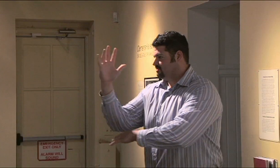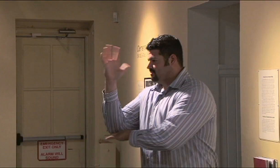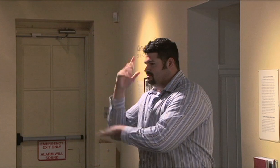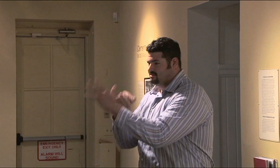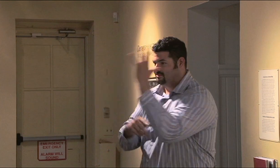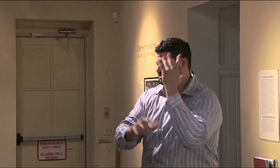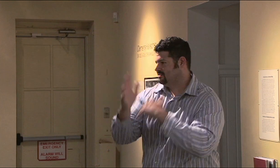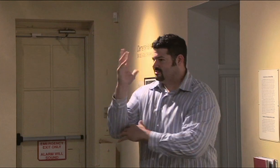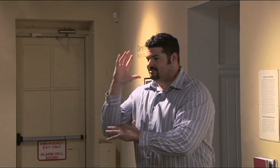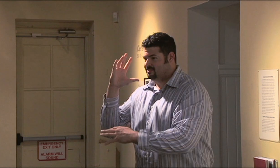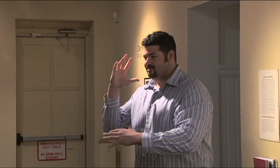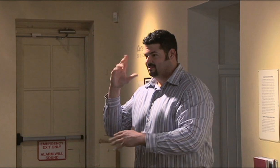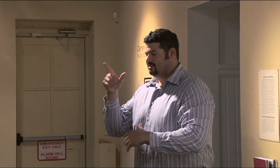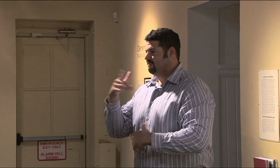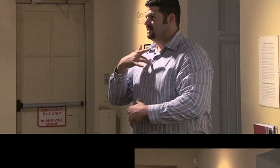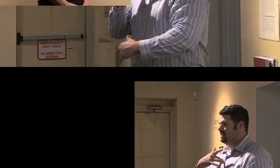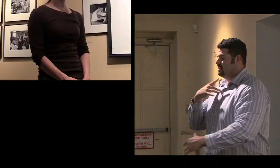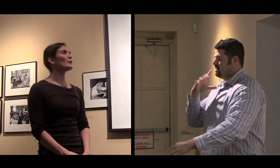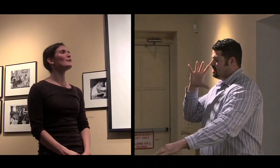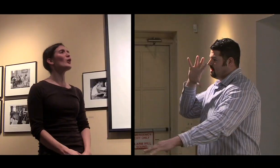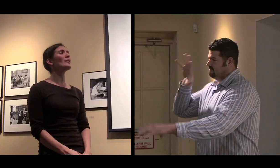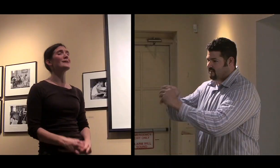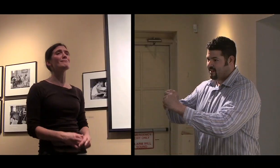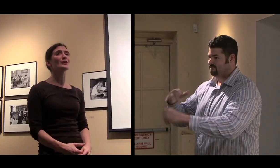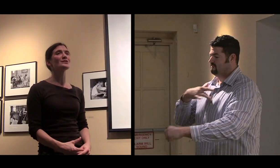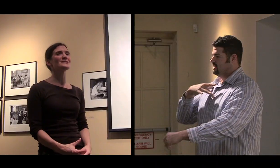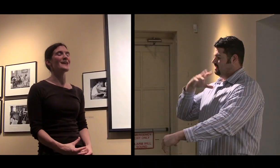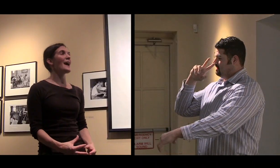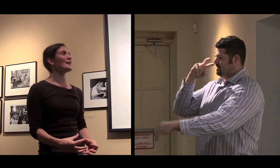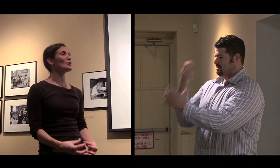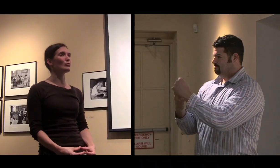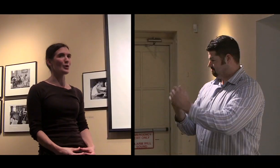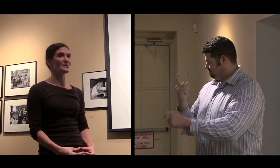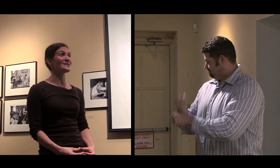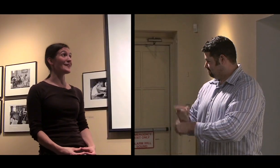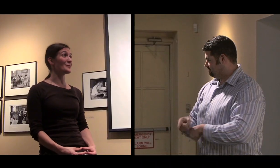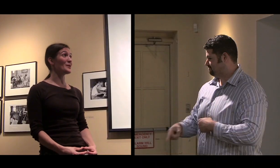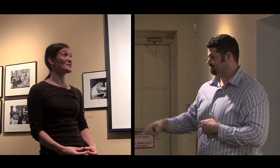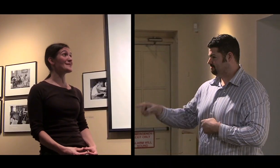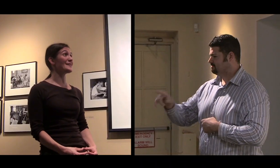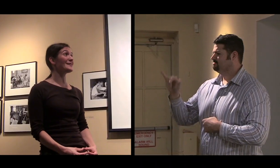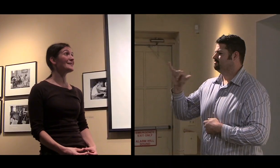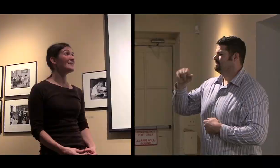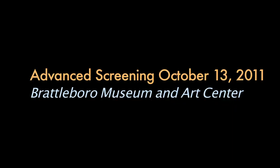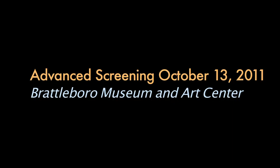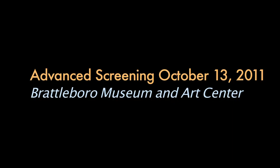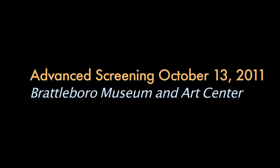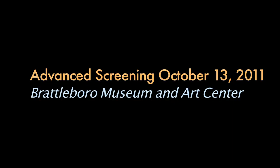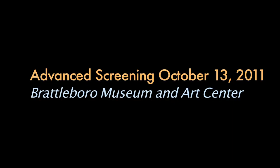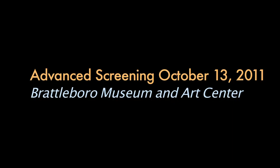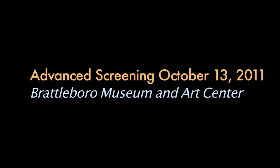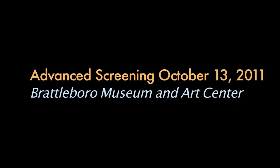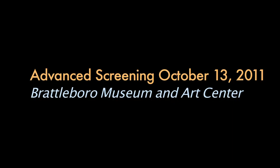You can see it in how the action happens. You are fully immersed and engrossed in it when you see it.